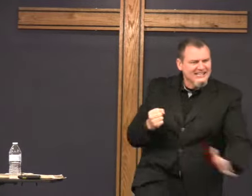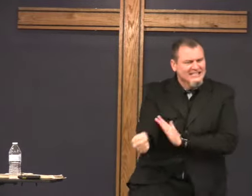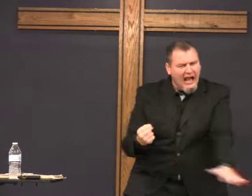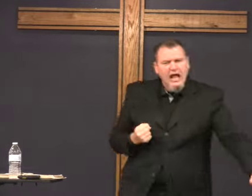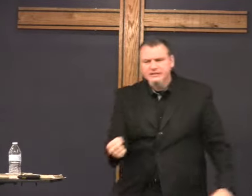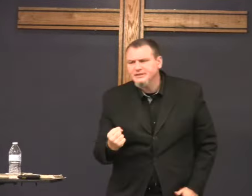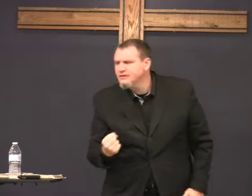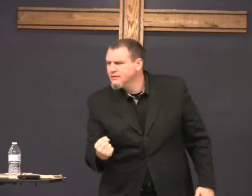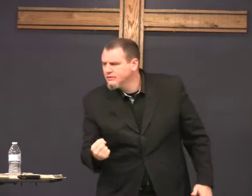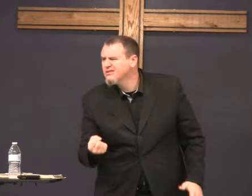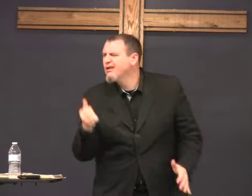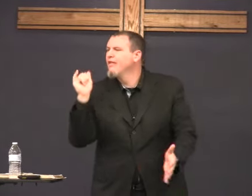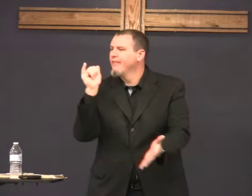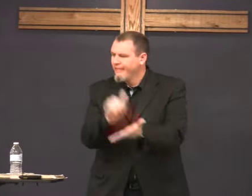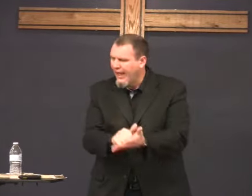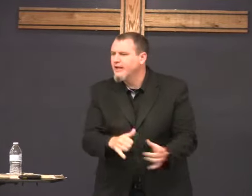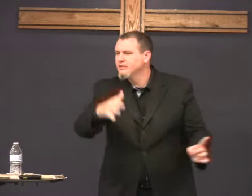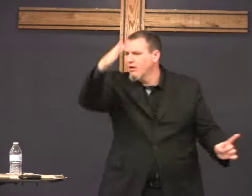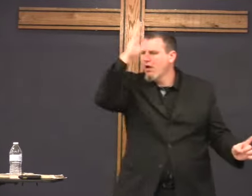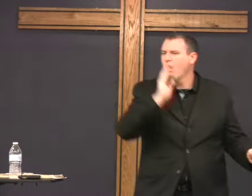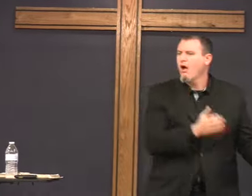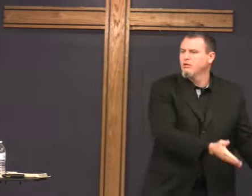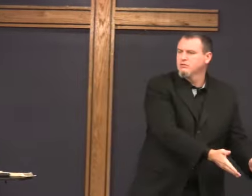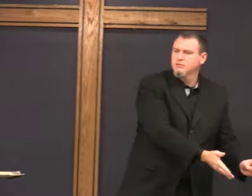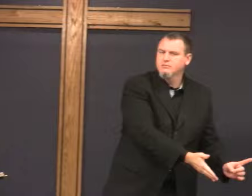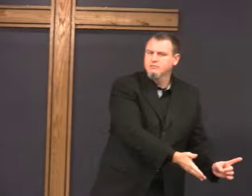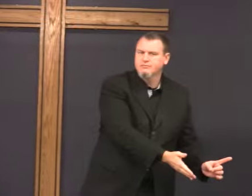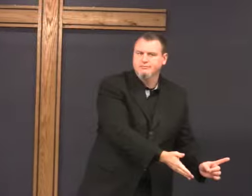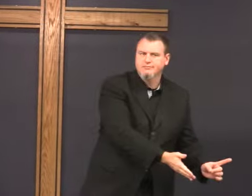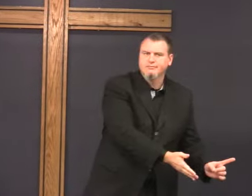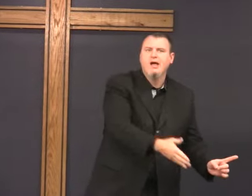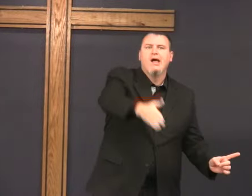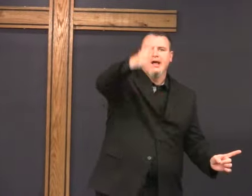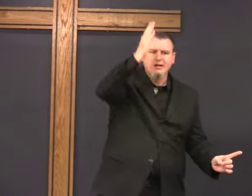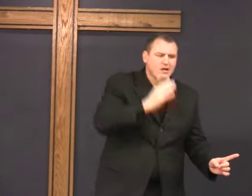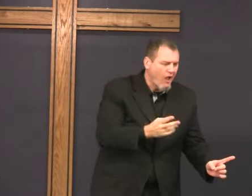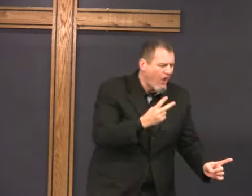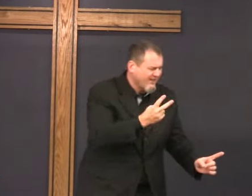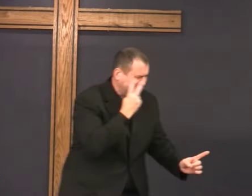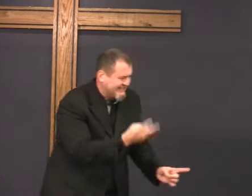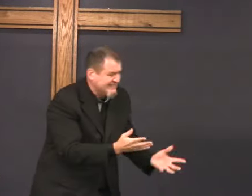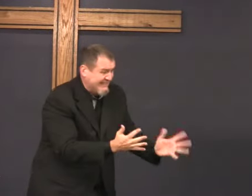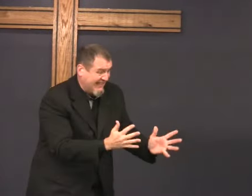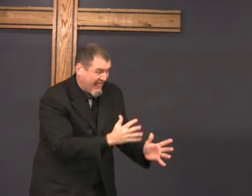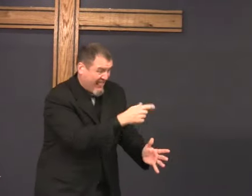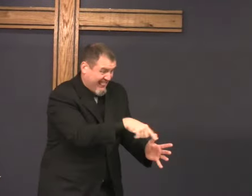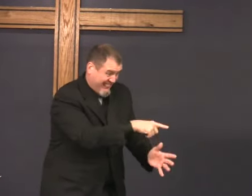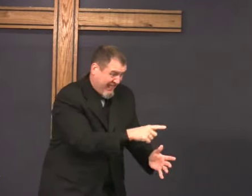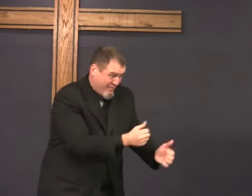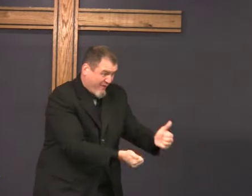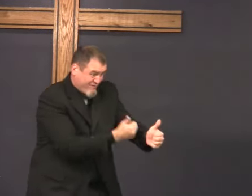And it makes me so proud, I say, yes. That's what God does. God sees us